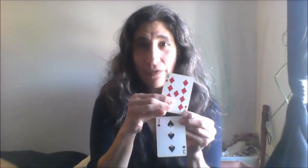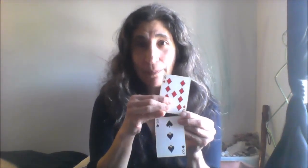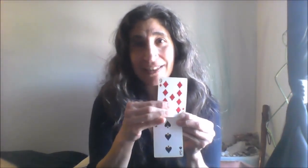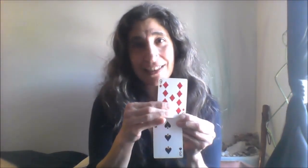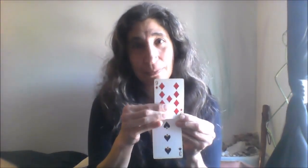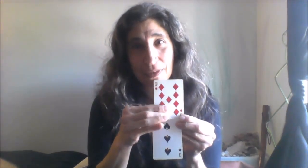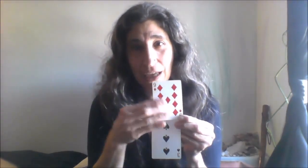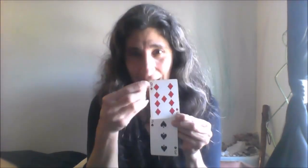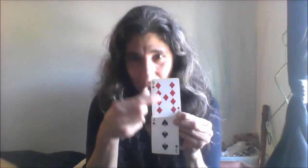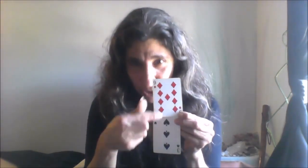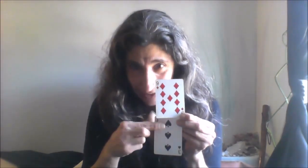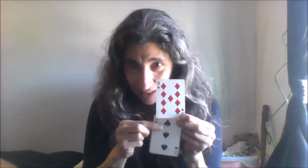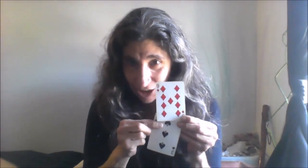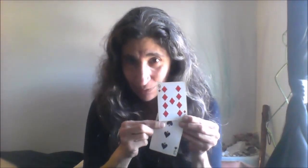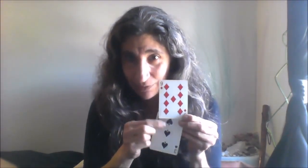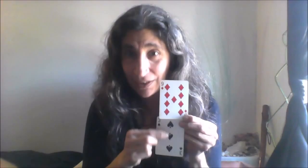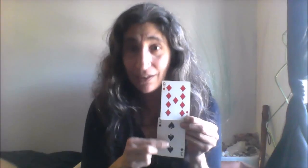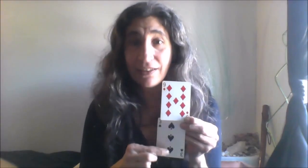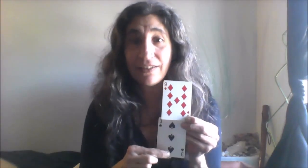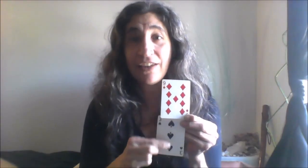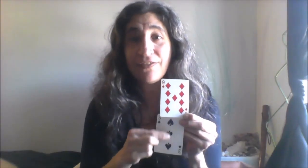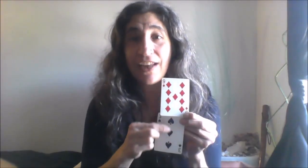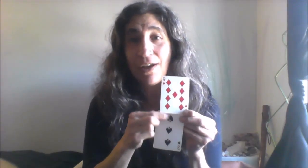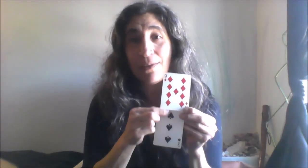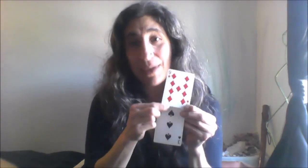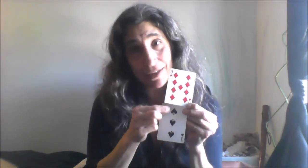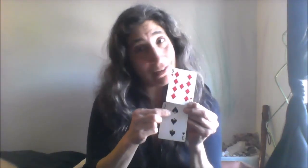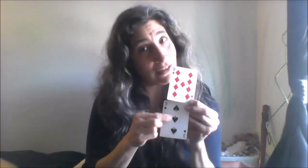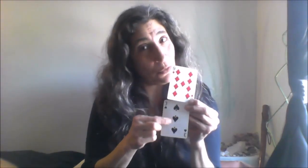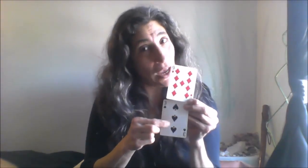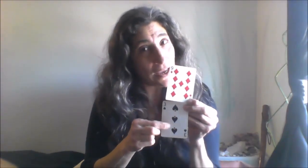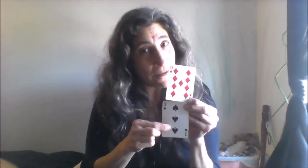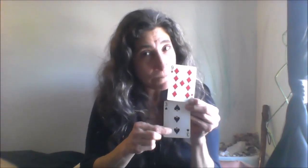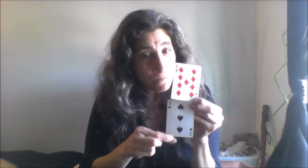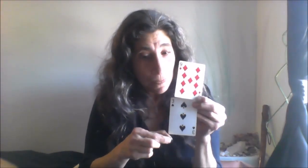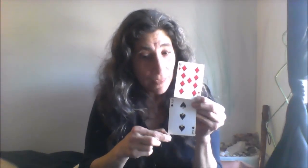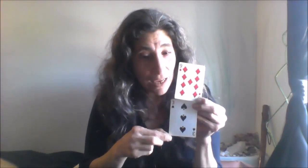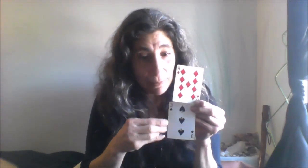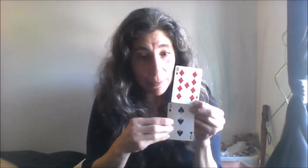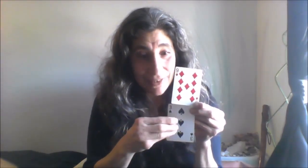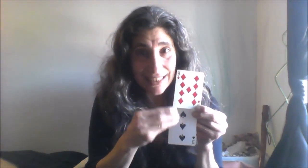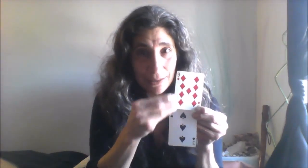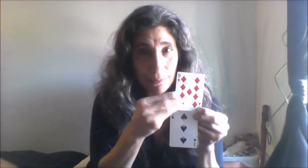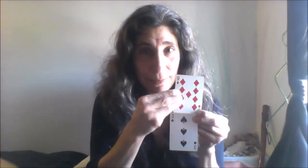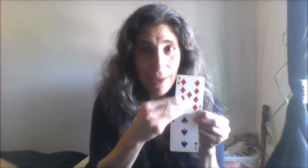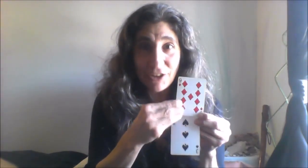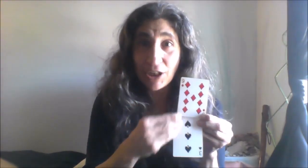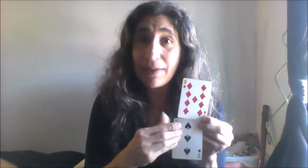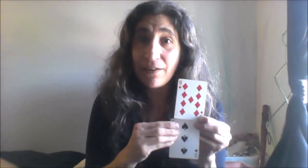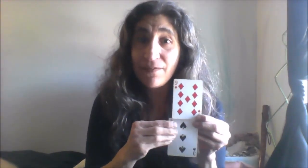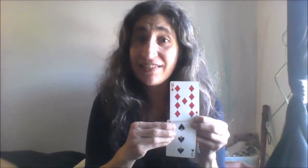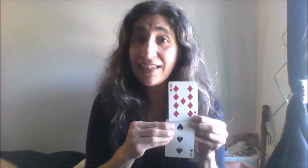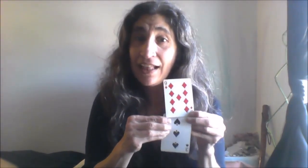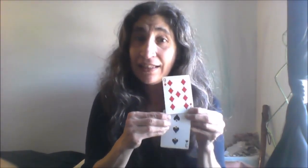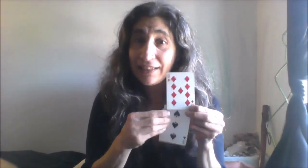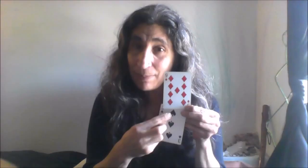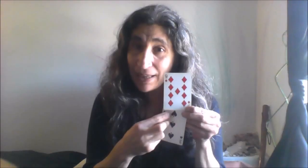maybe in a little way the red deck says all the magic is coming in us and here's manifesting into the three but look at the blue deck on top